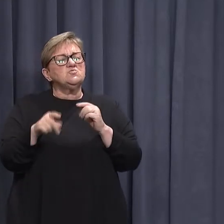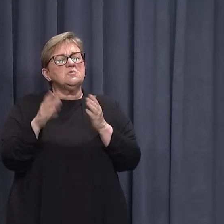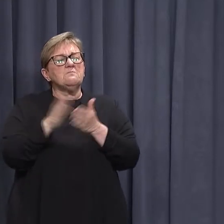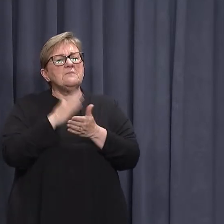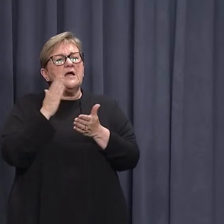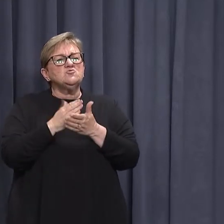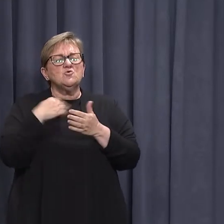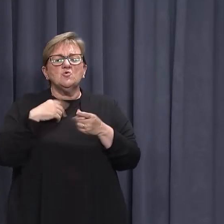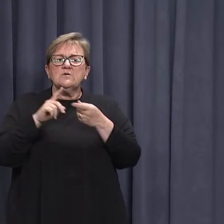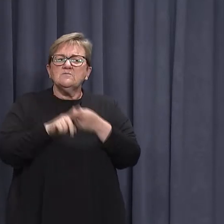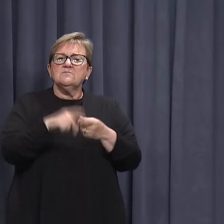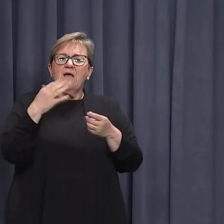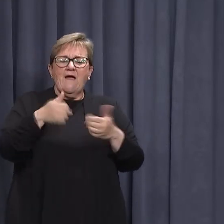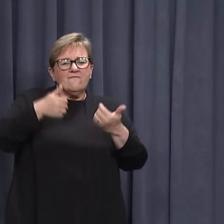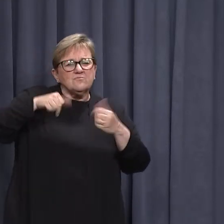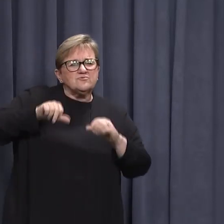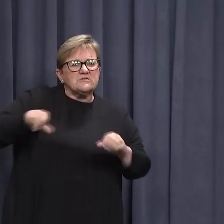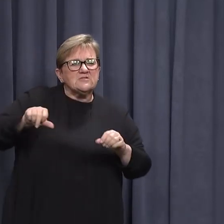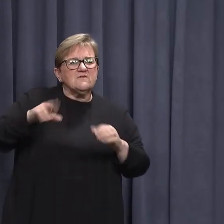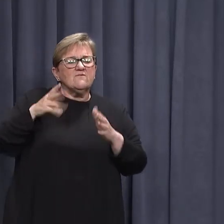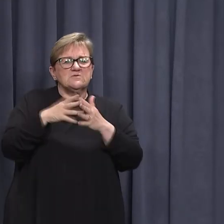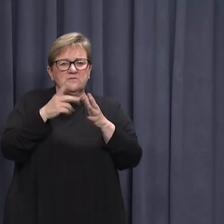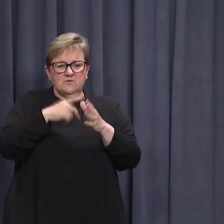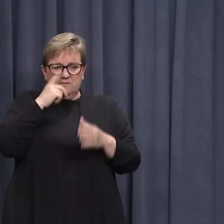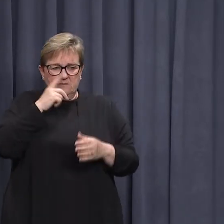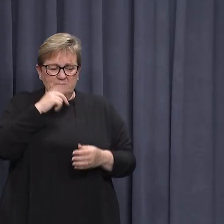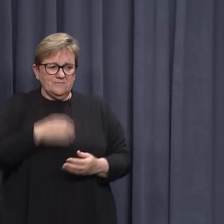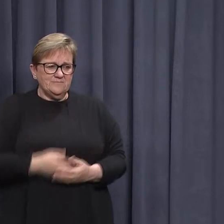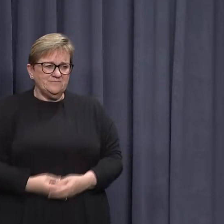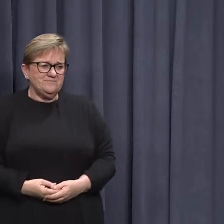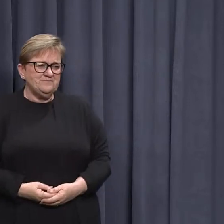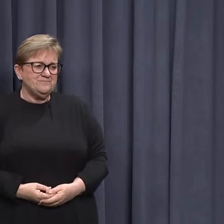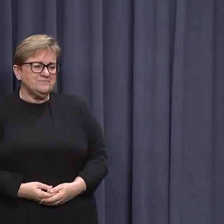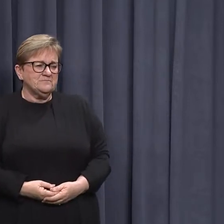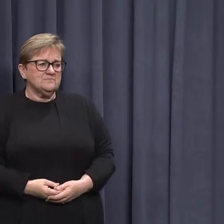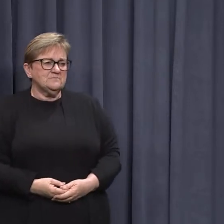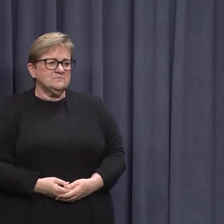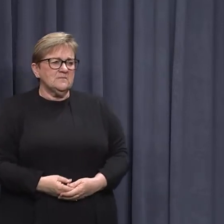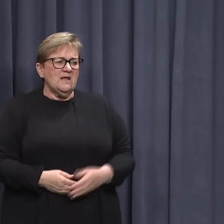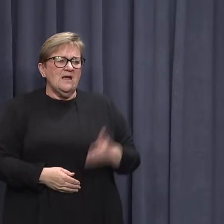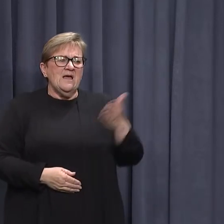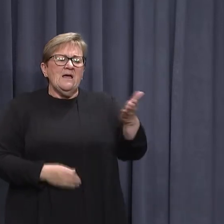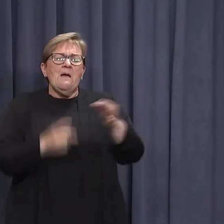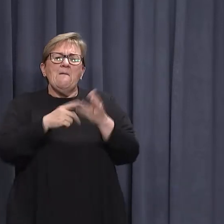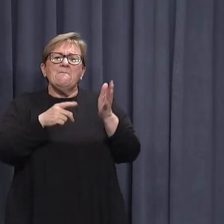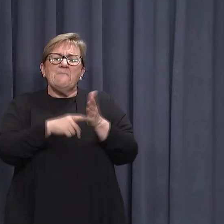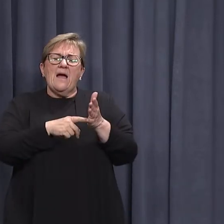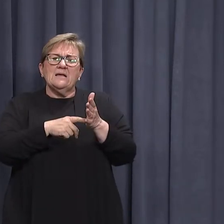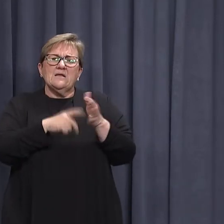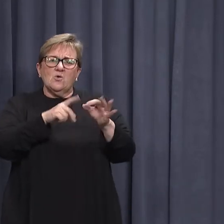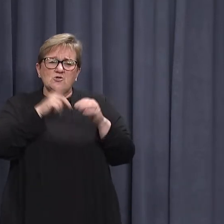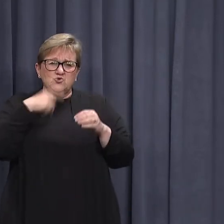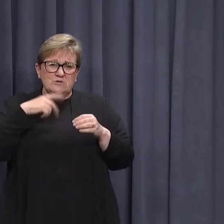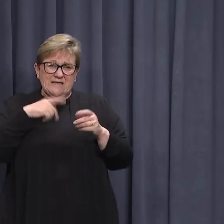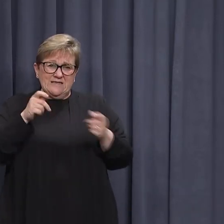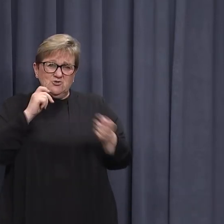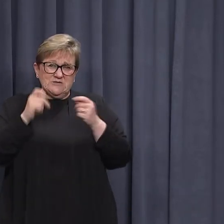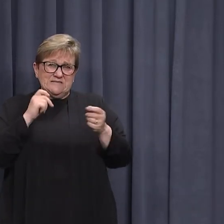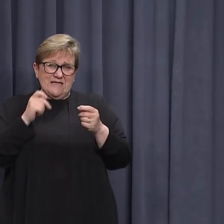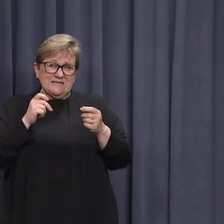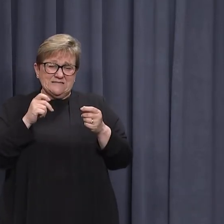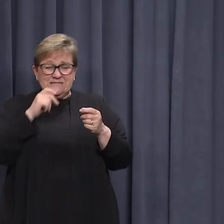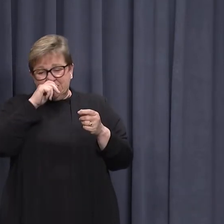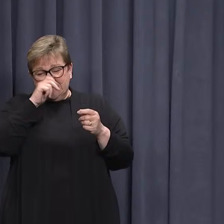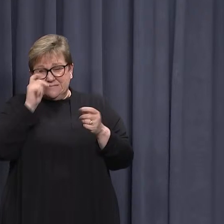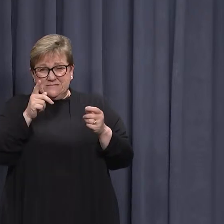that we continue to have those protections for Western Australians. But you don't need to test negative before re-entering? Well, that's the problem. The other